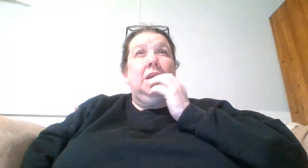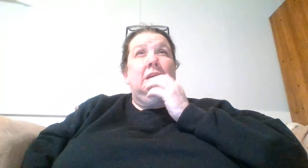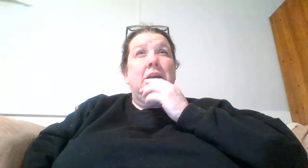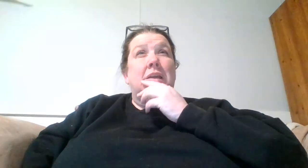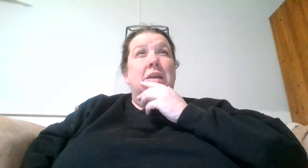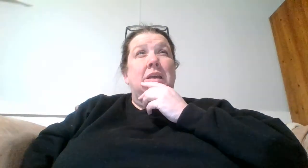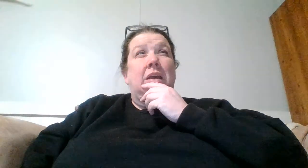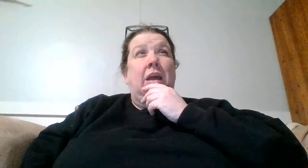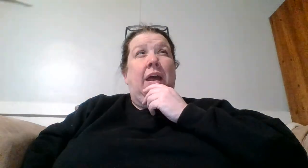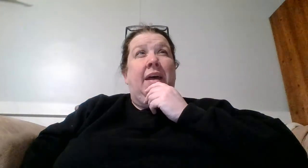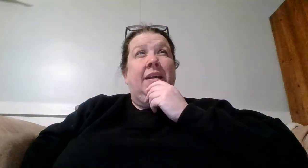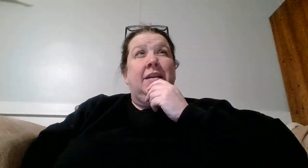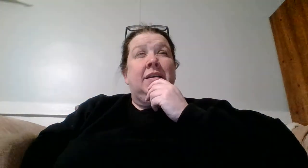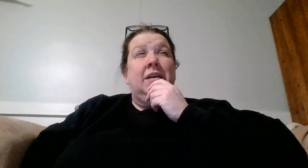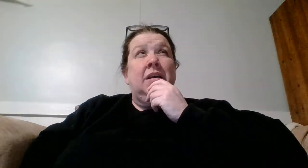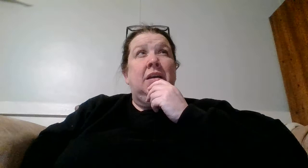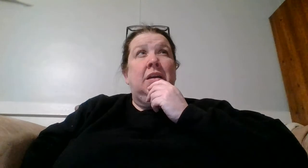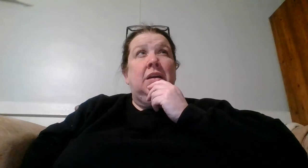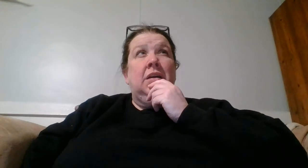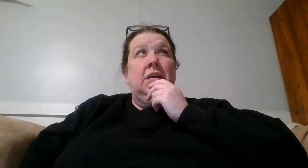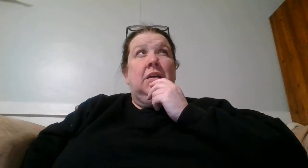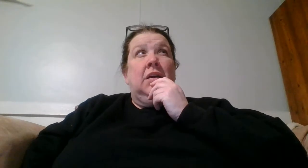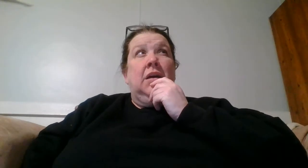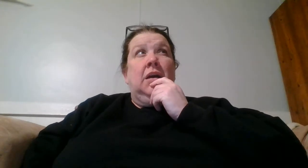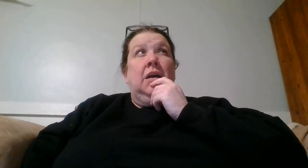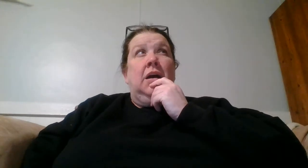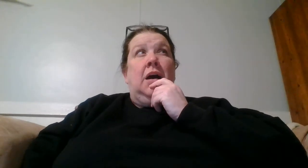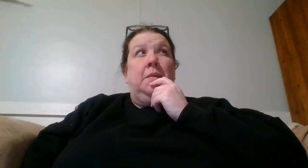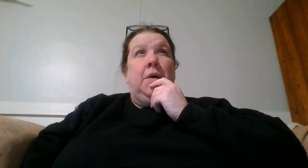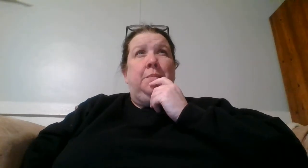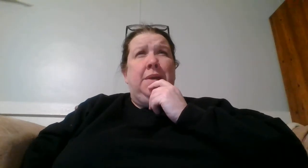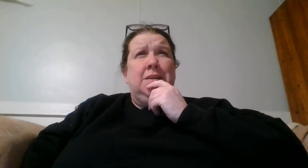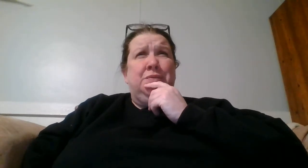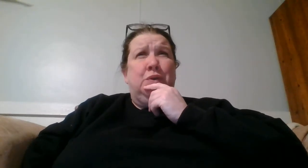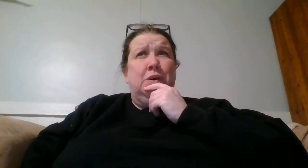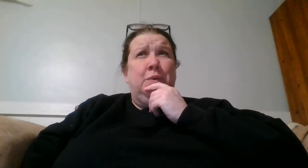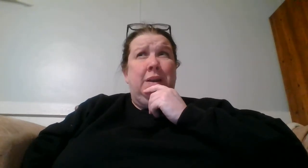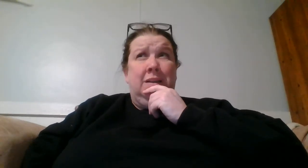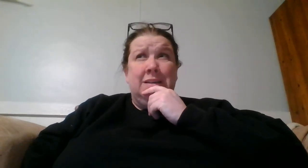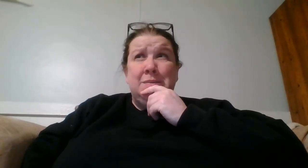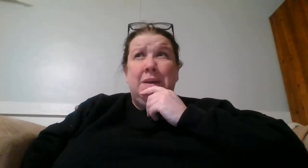um and um a piece for queen elizabeth